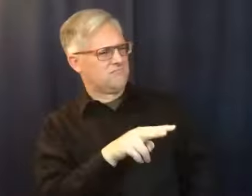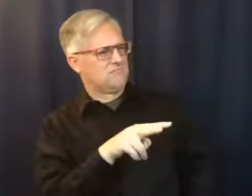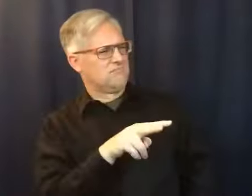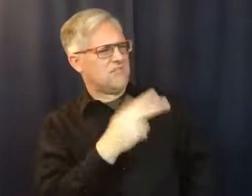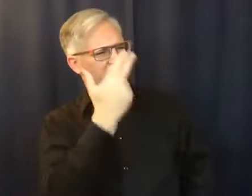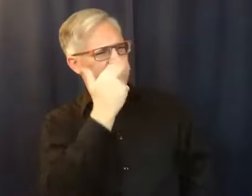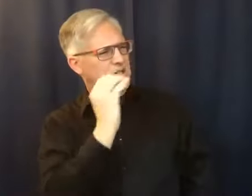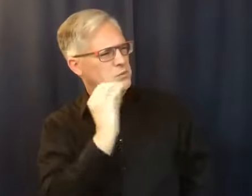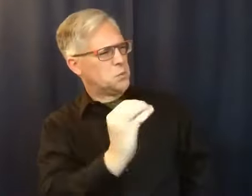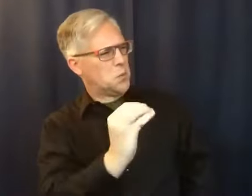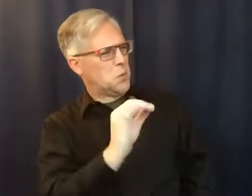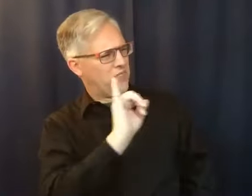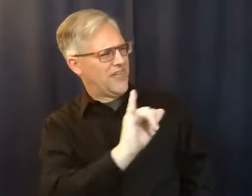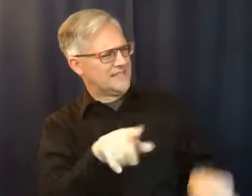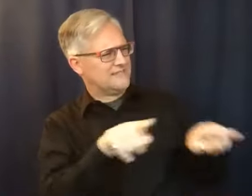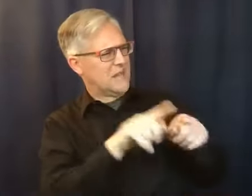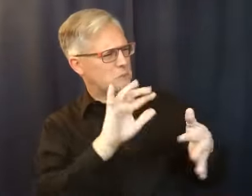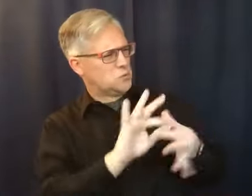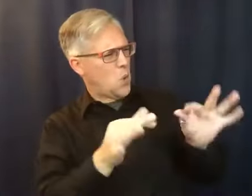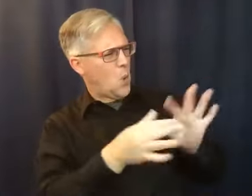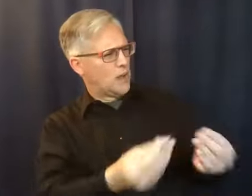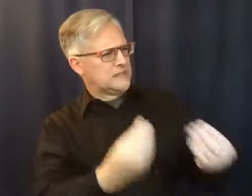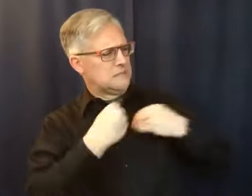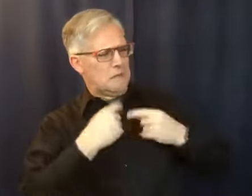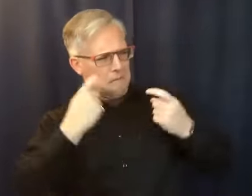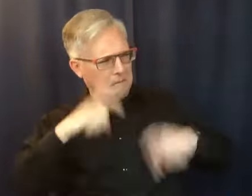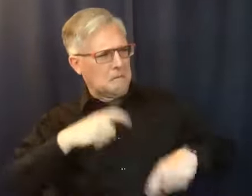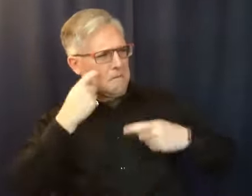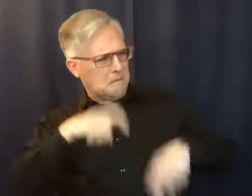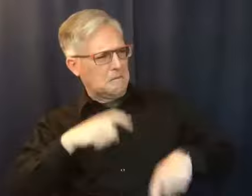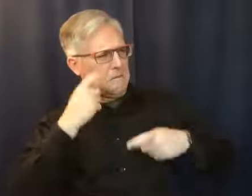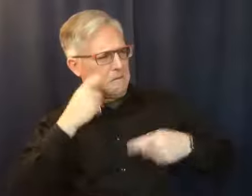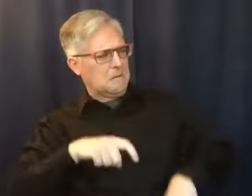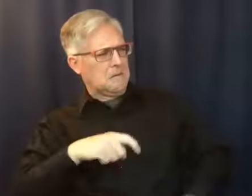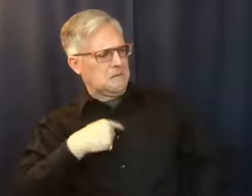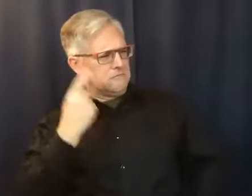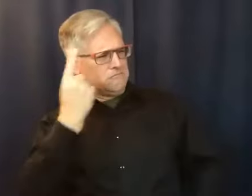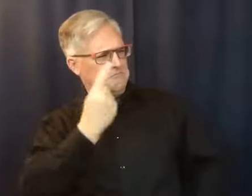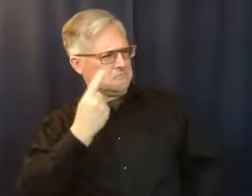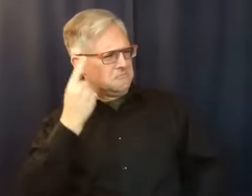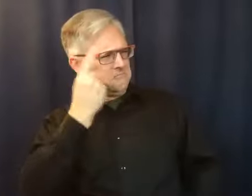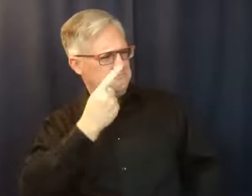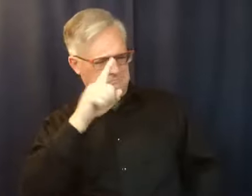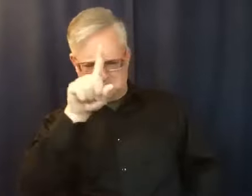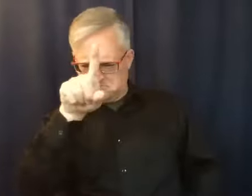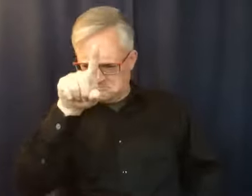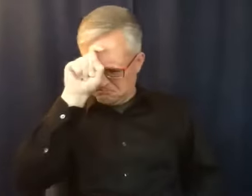so it was a moment of extreme loneliness and